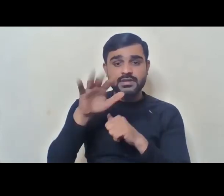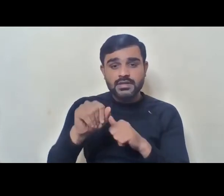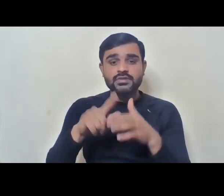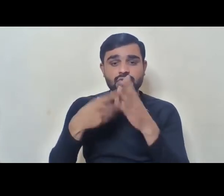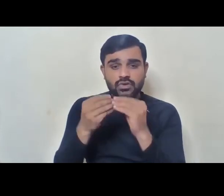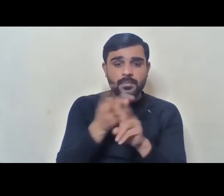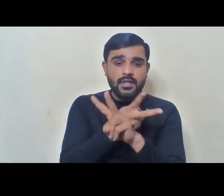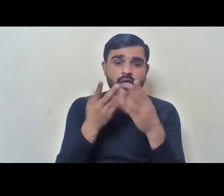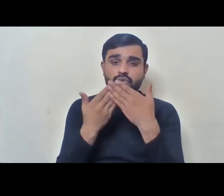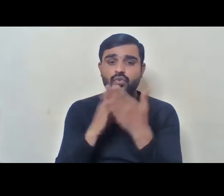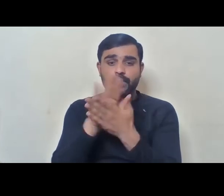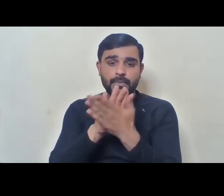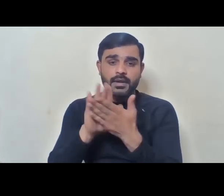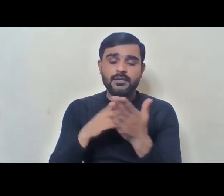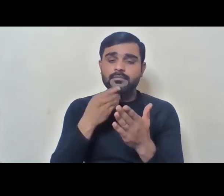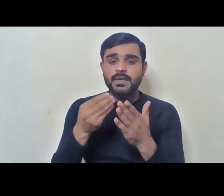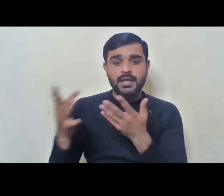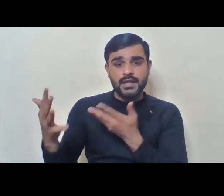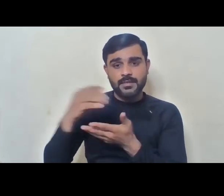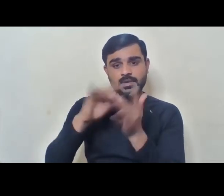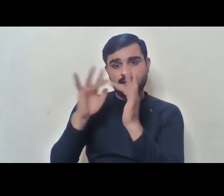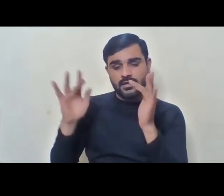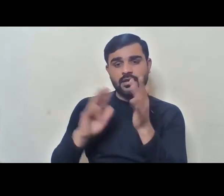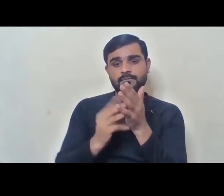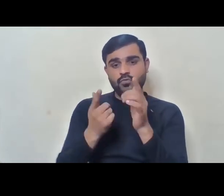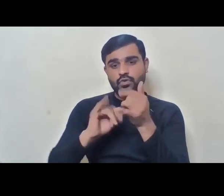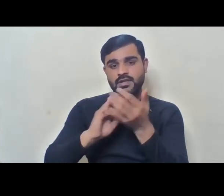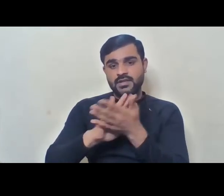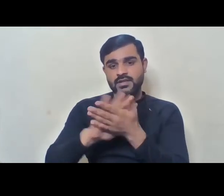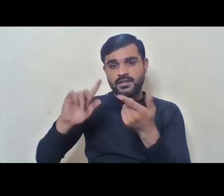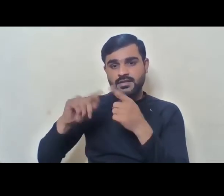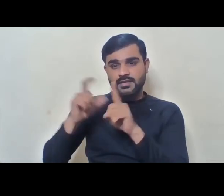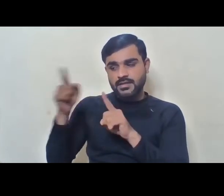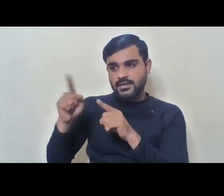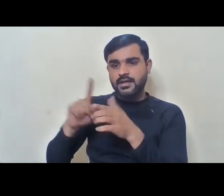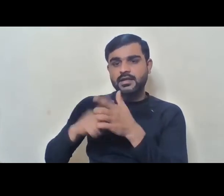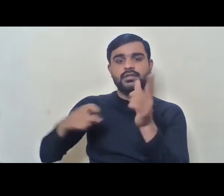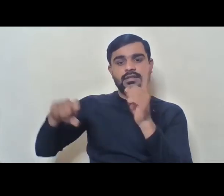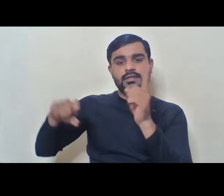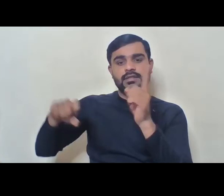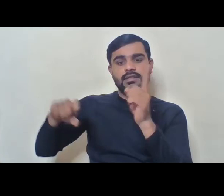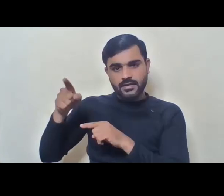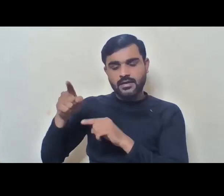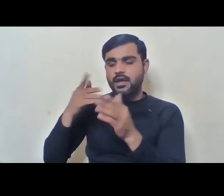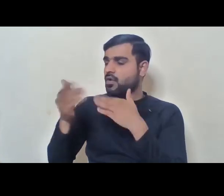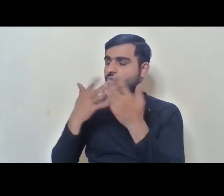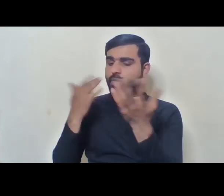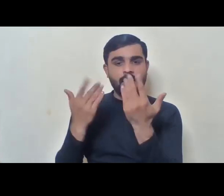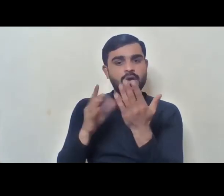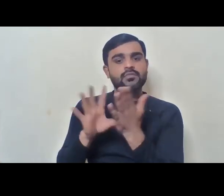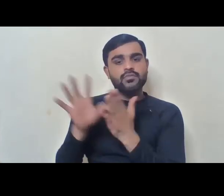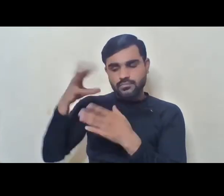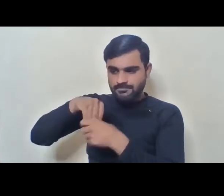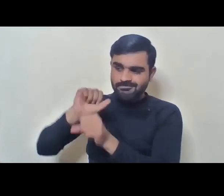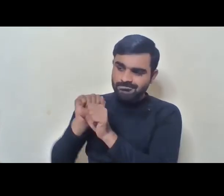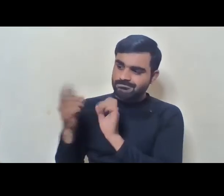to schools. Please connect with Musaib. We have been taking up your matters in Srinagar. And wherever possible, we will work with you.